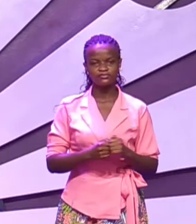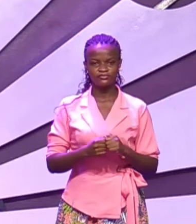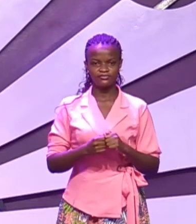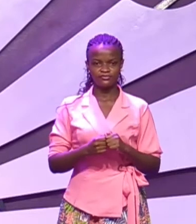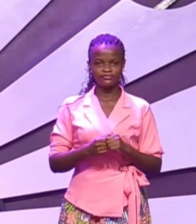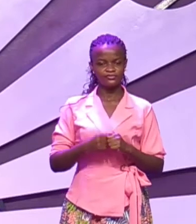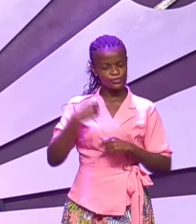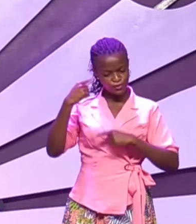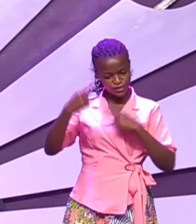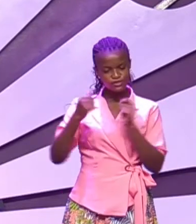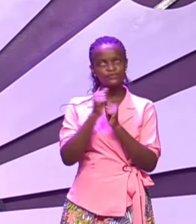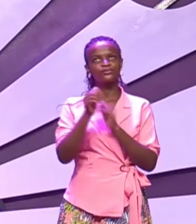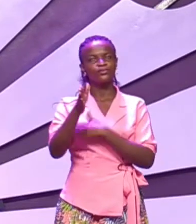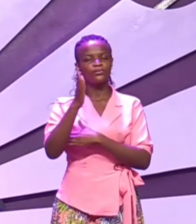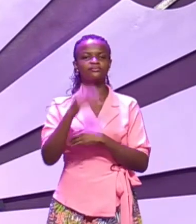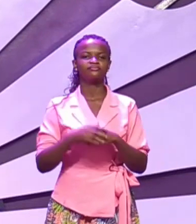move on with God